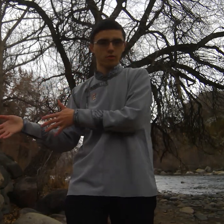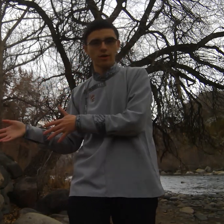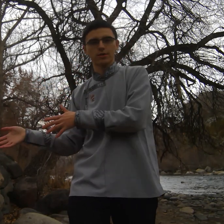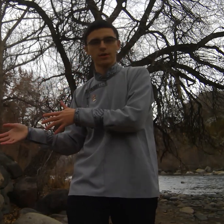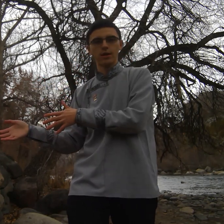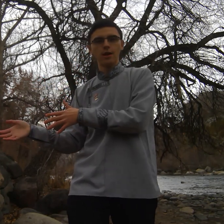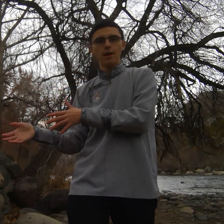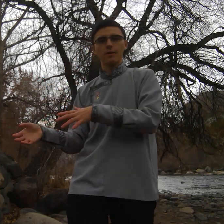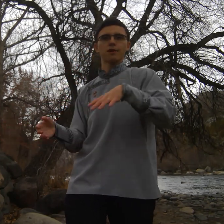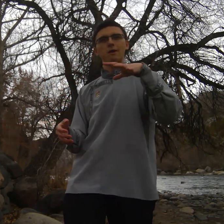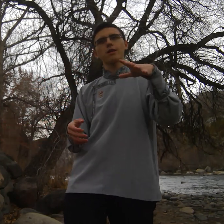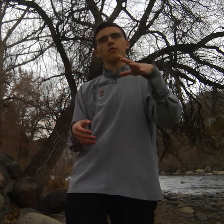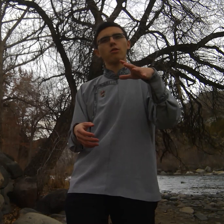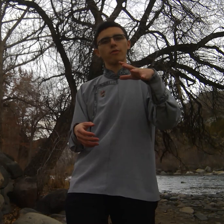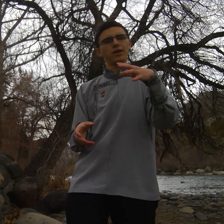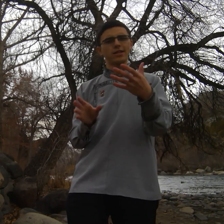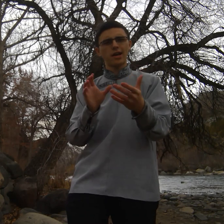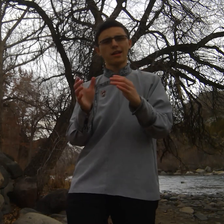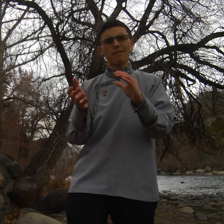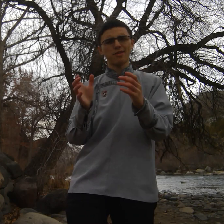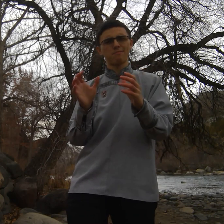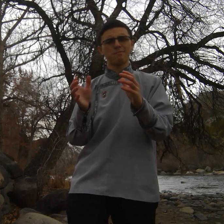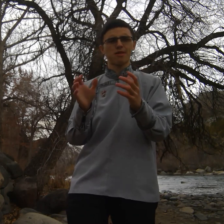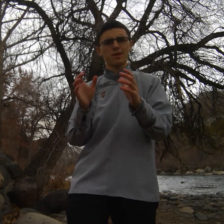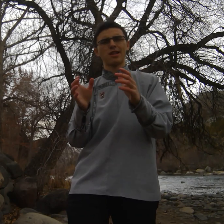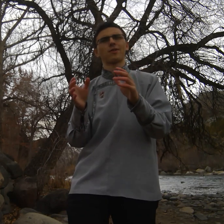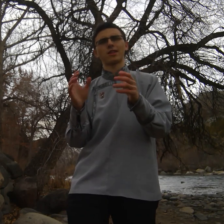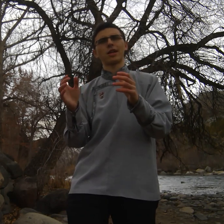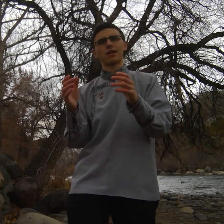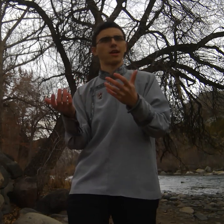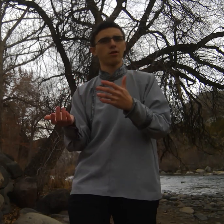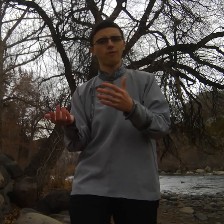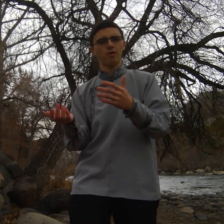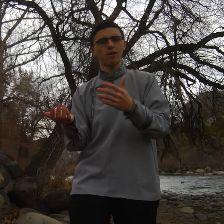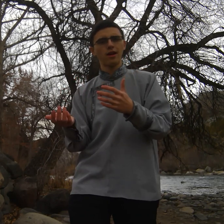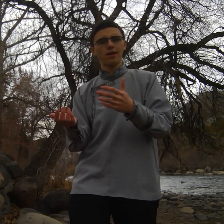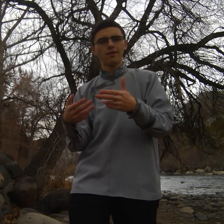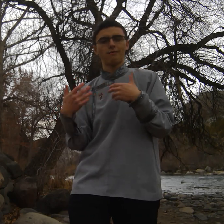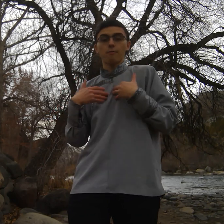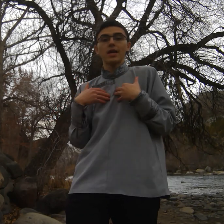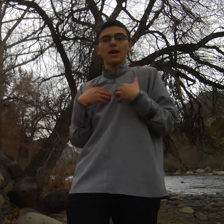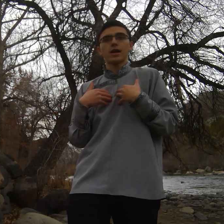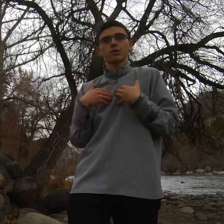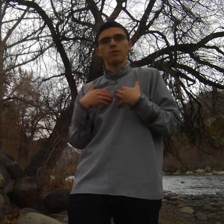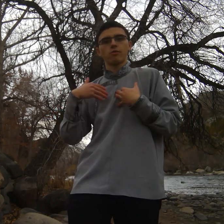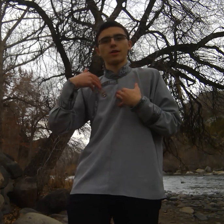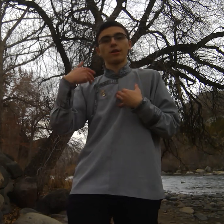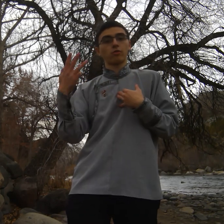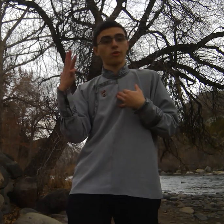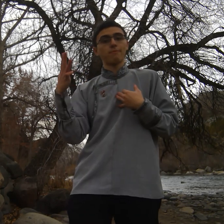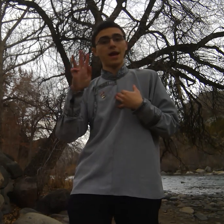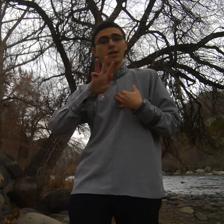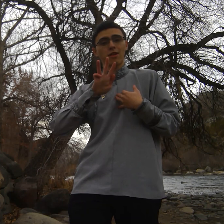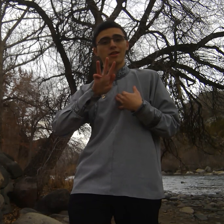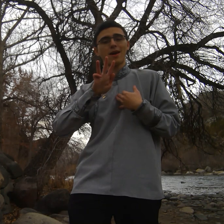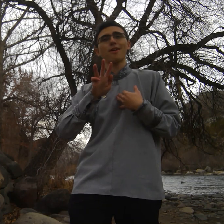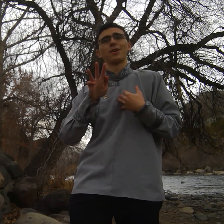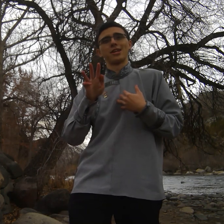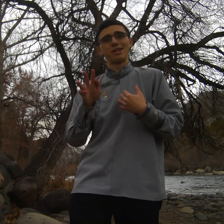correctly because Peace Corps really does have some specific things they look for for me they actually requested a three page resume which is